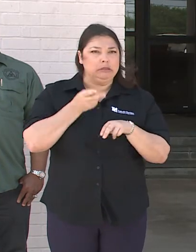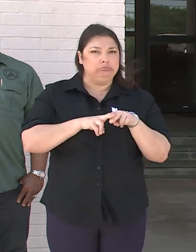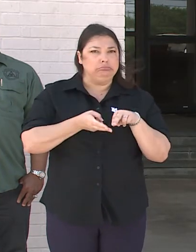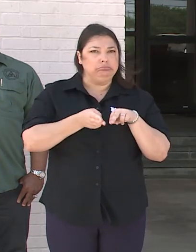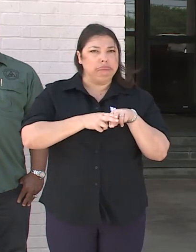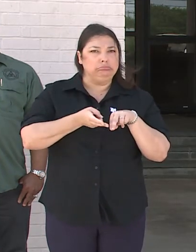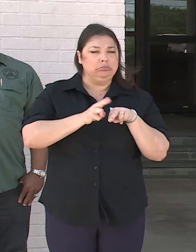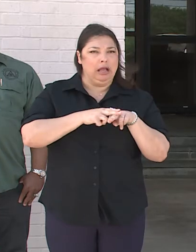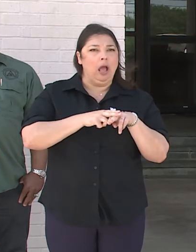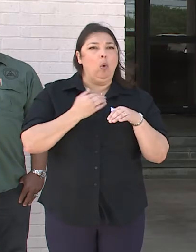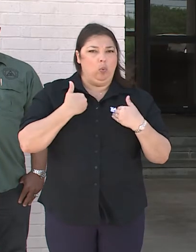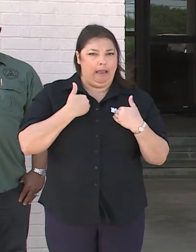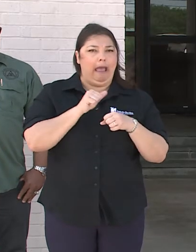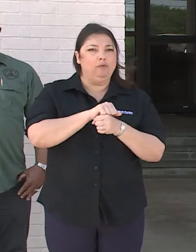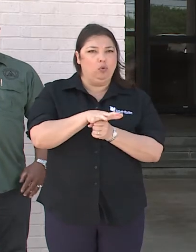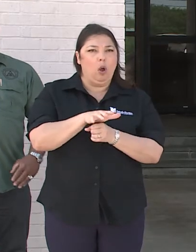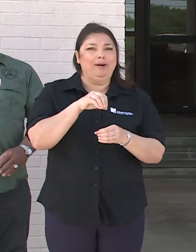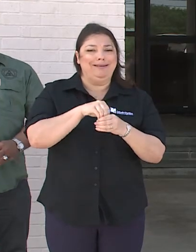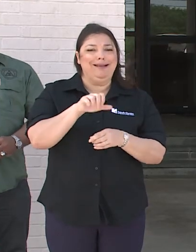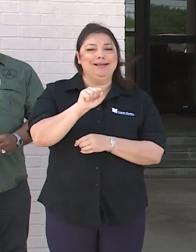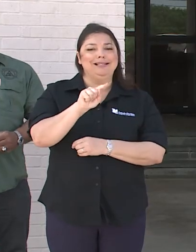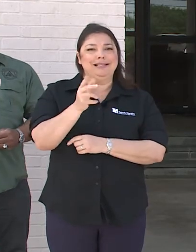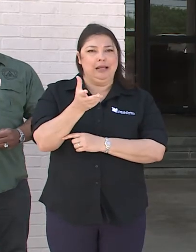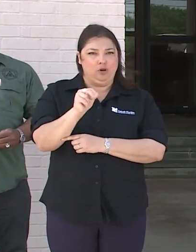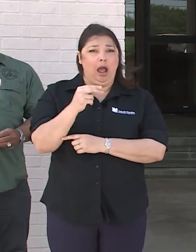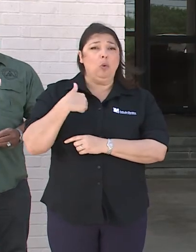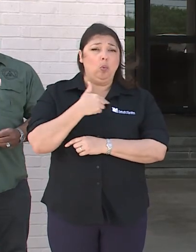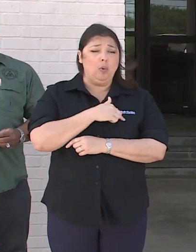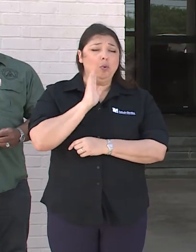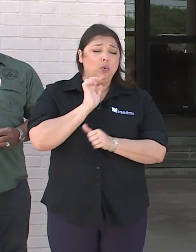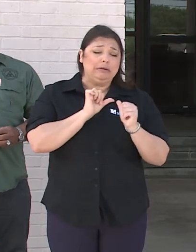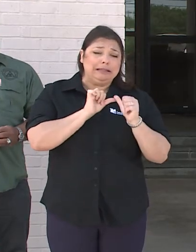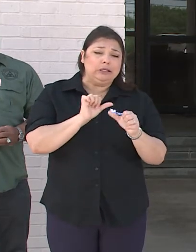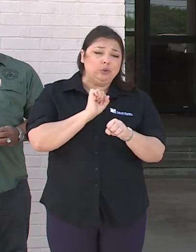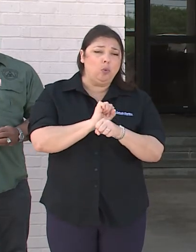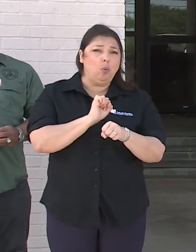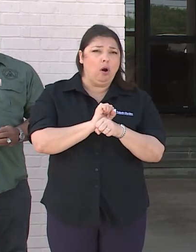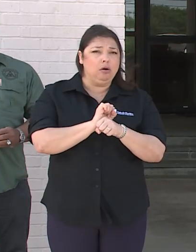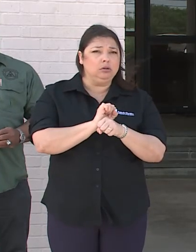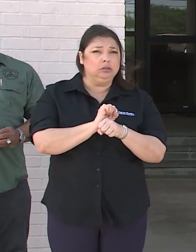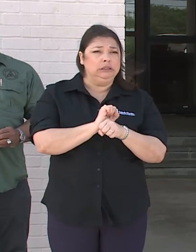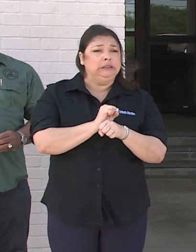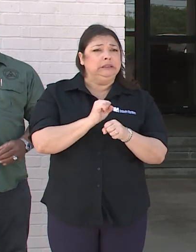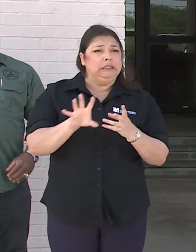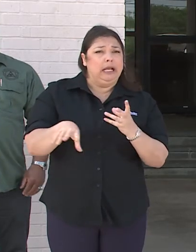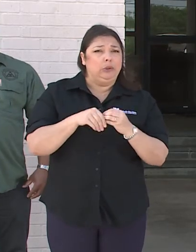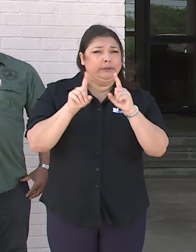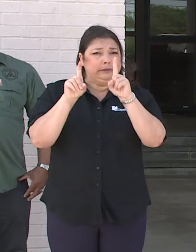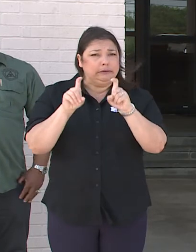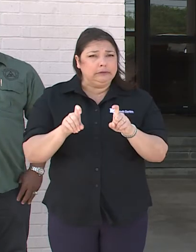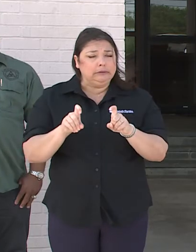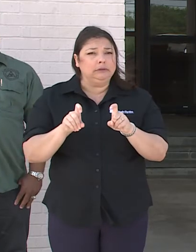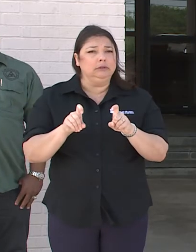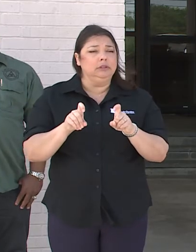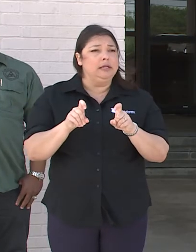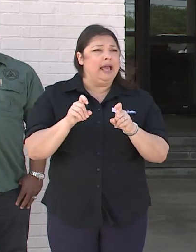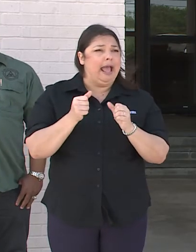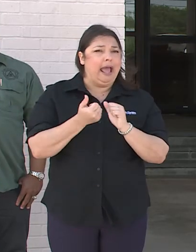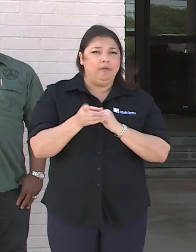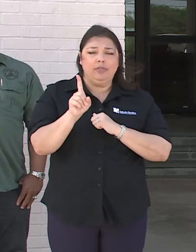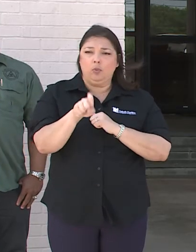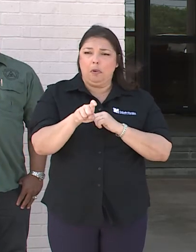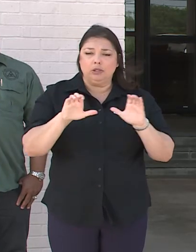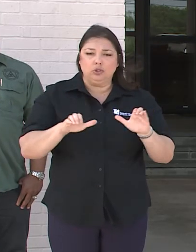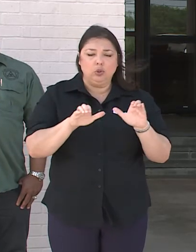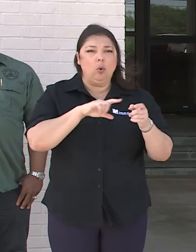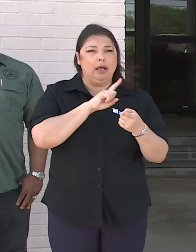coronavirus in St. John and we will continue to work. We will continue to increase capacity and we will continue to do everything we need to do